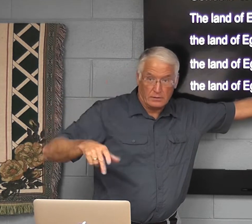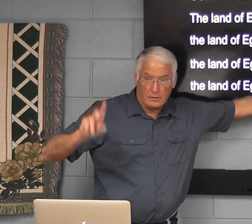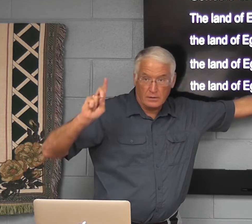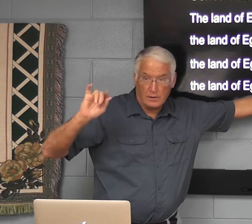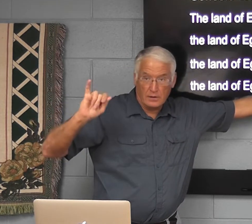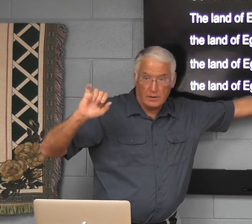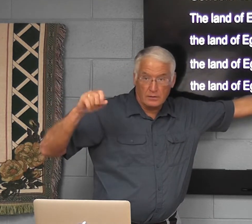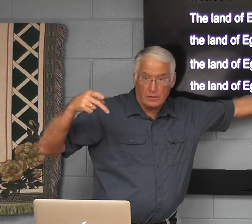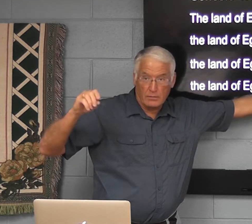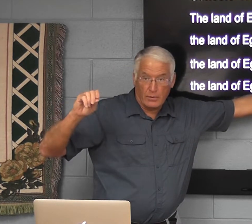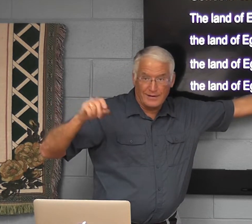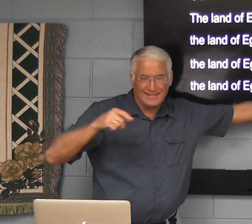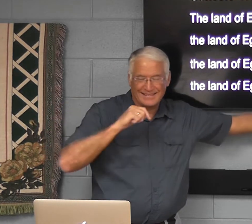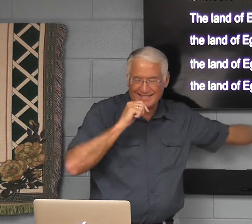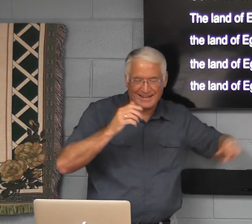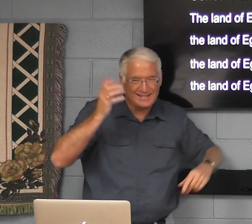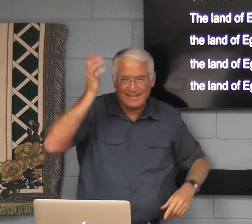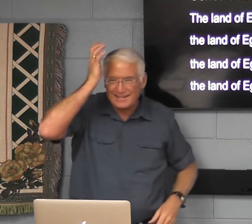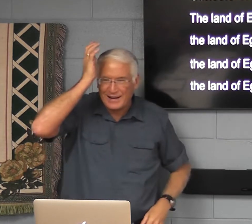Meaning you're used whatever you want.